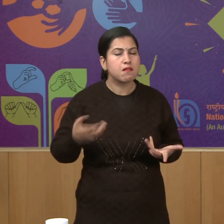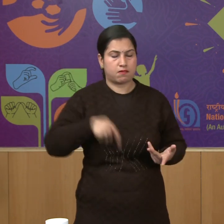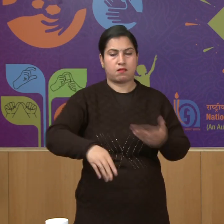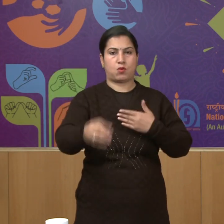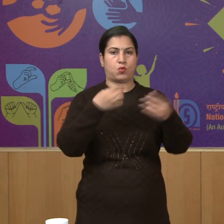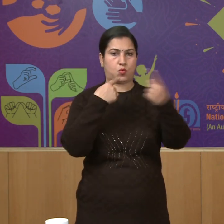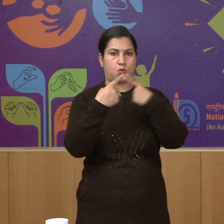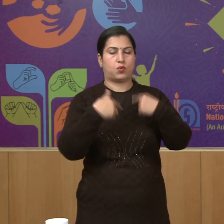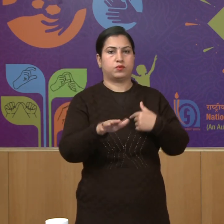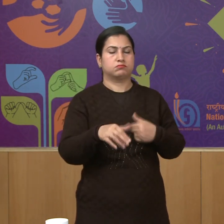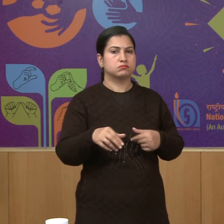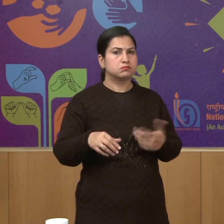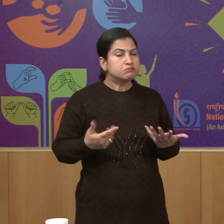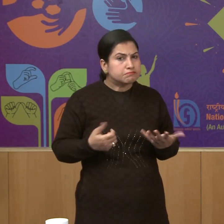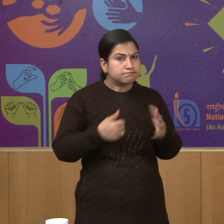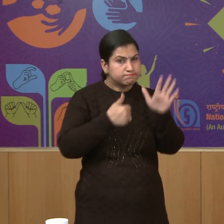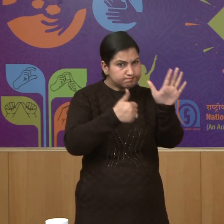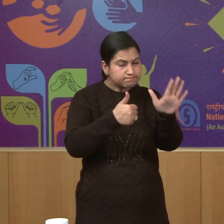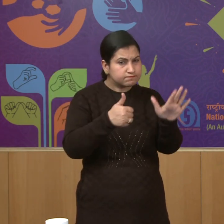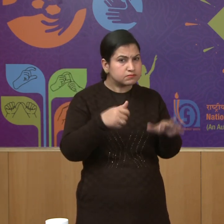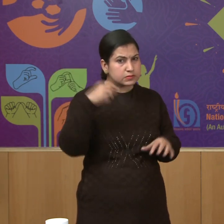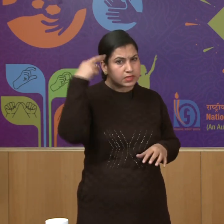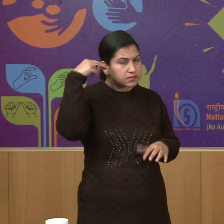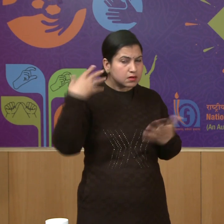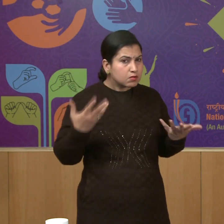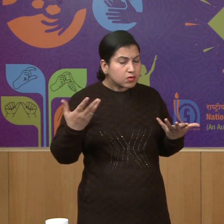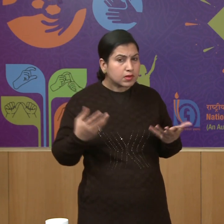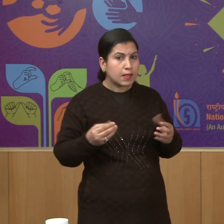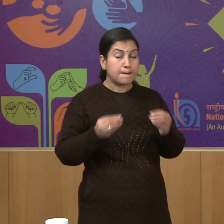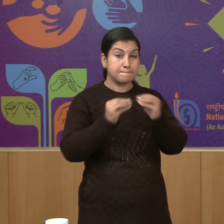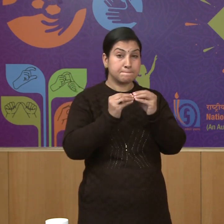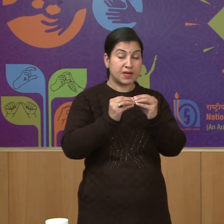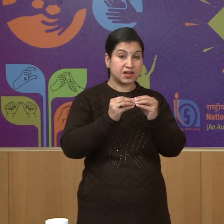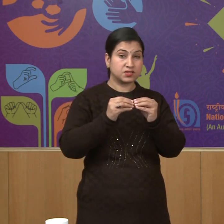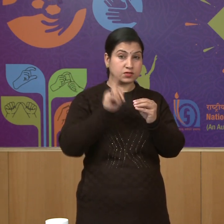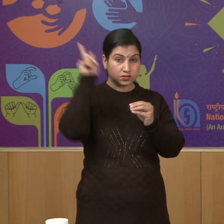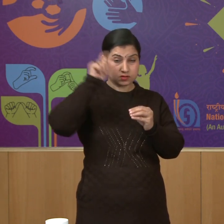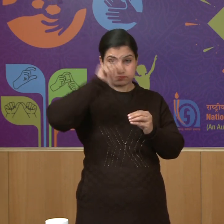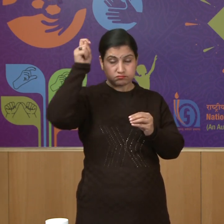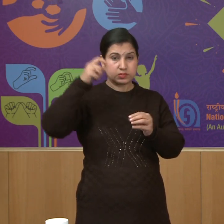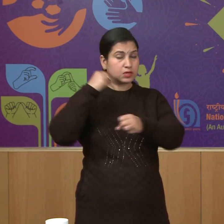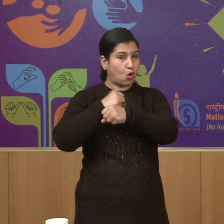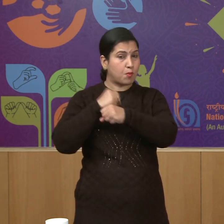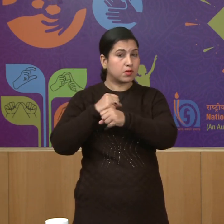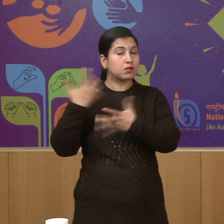the reason is British government was helped by England